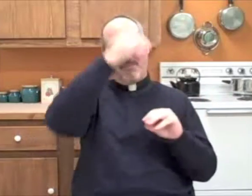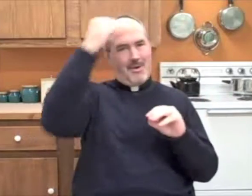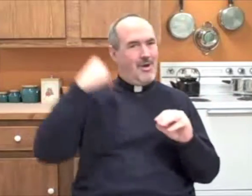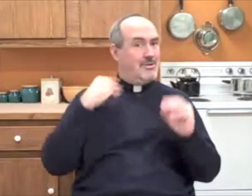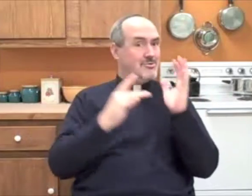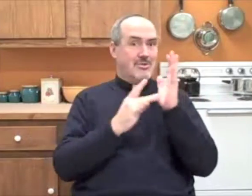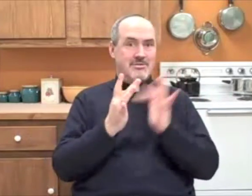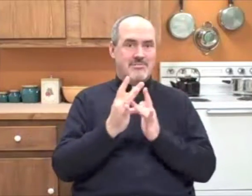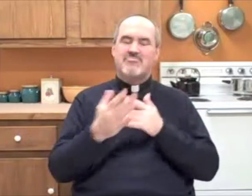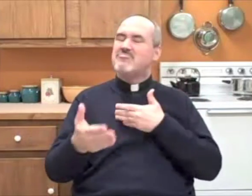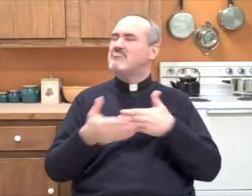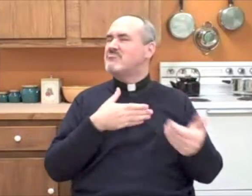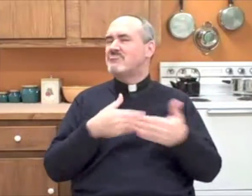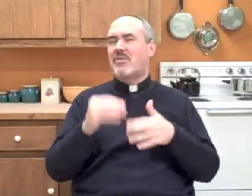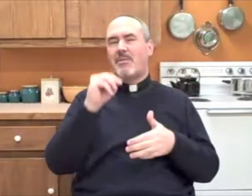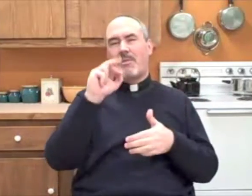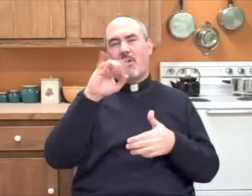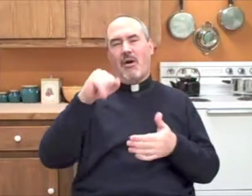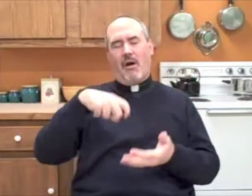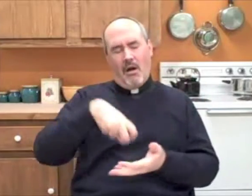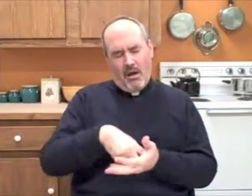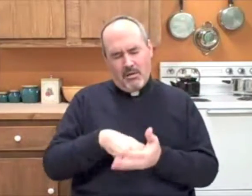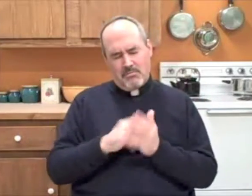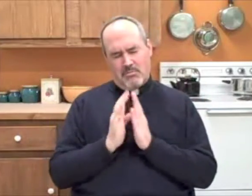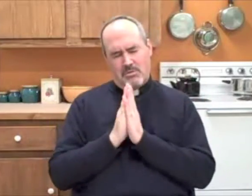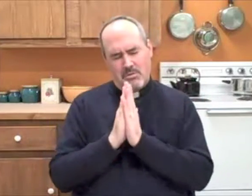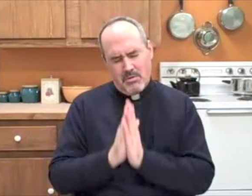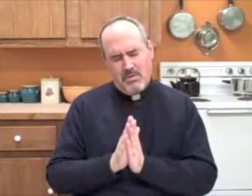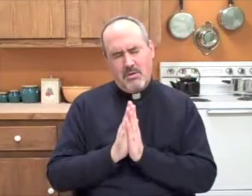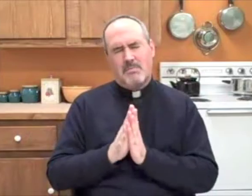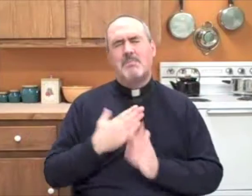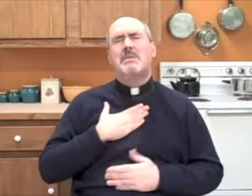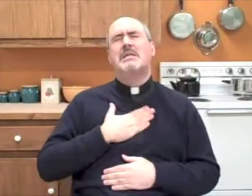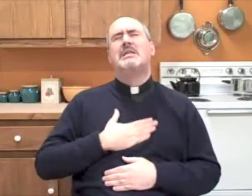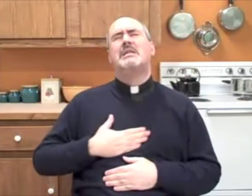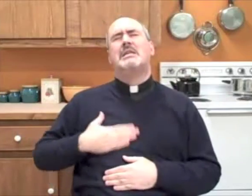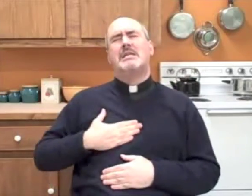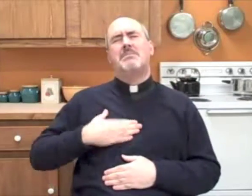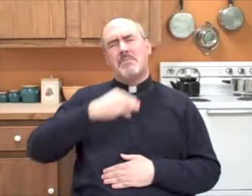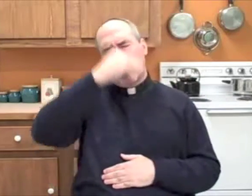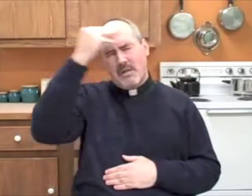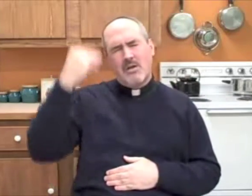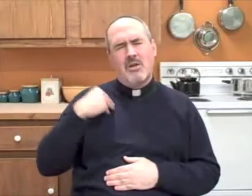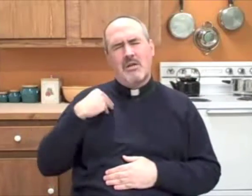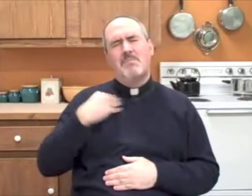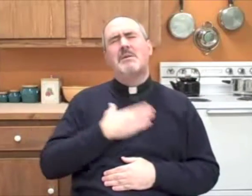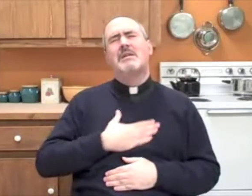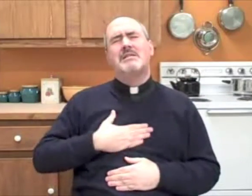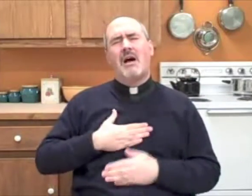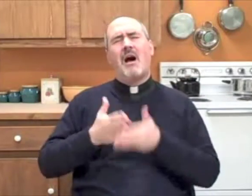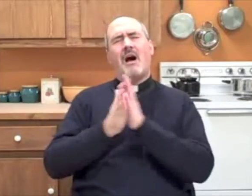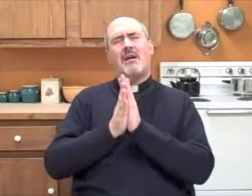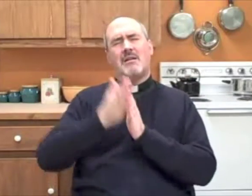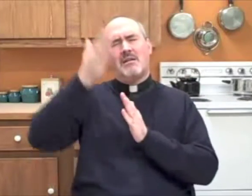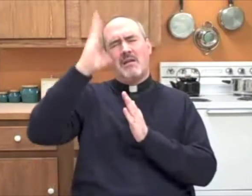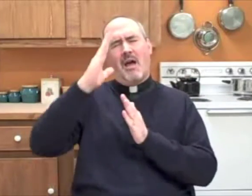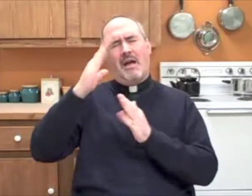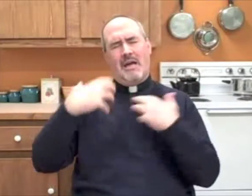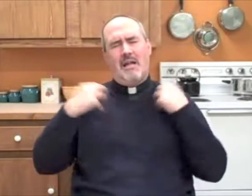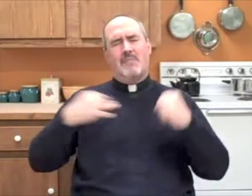Mary and Jesus they weren't there however Maria knelt down and pray to the Virgin Mary and to God to please heal Rosa